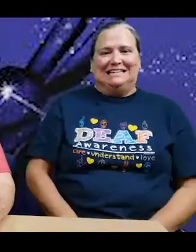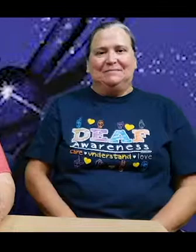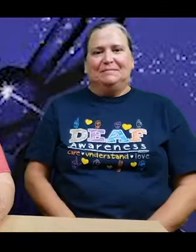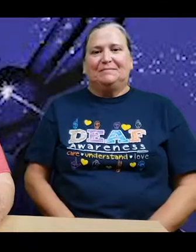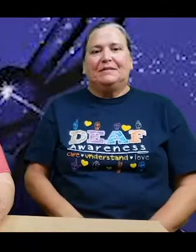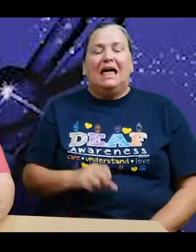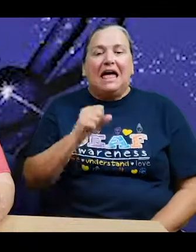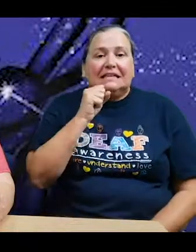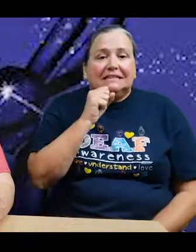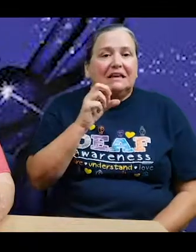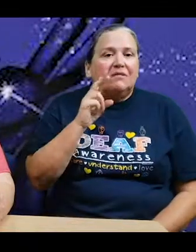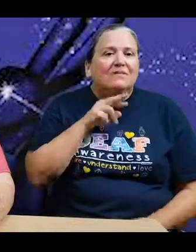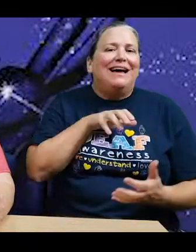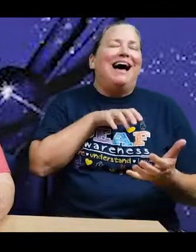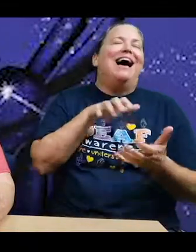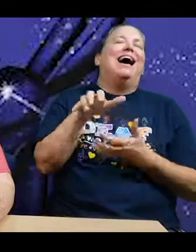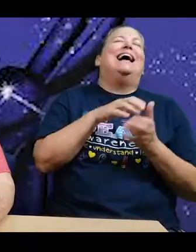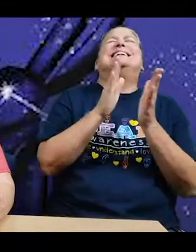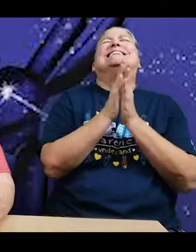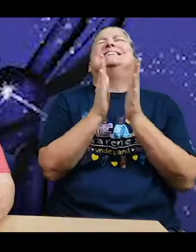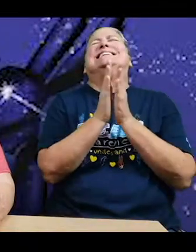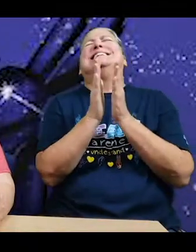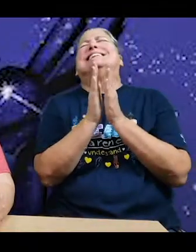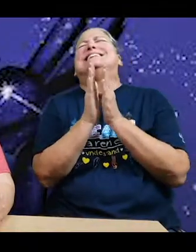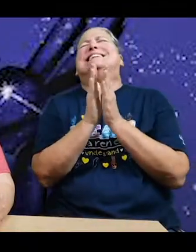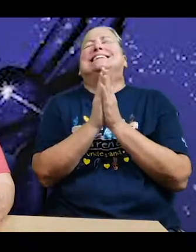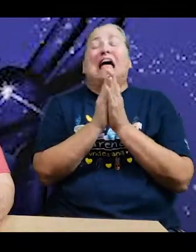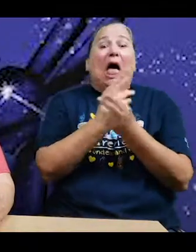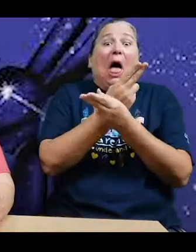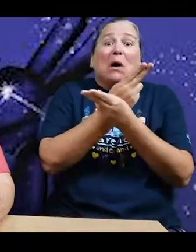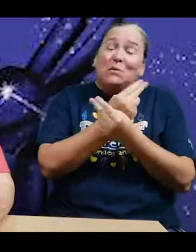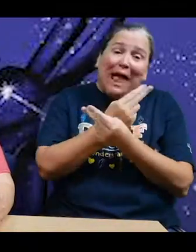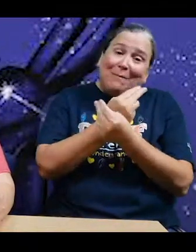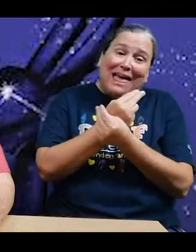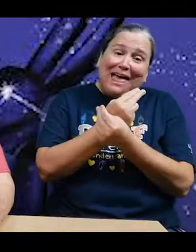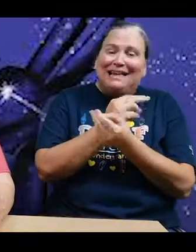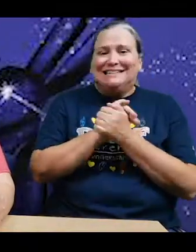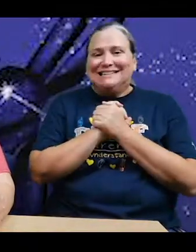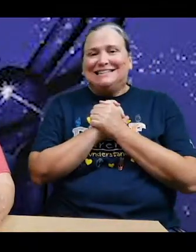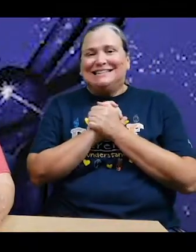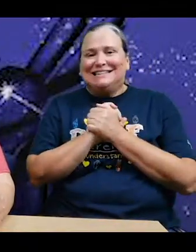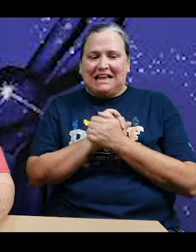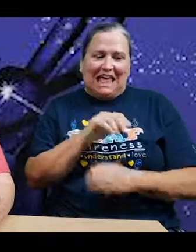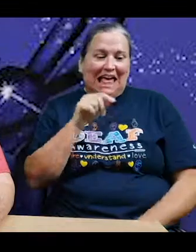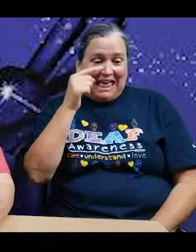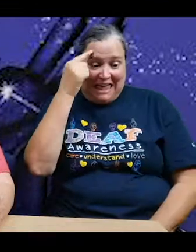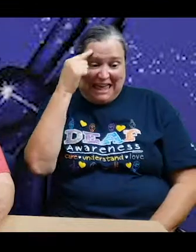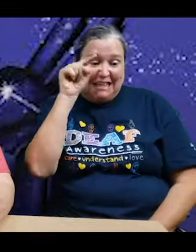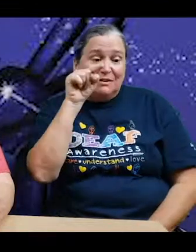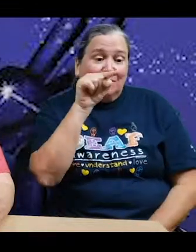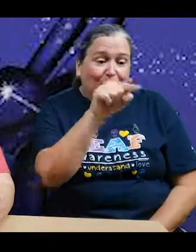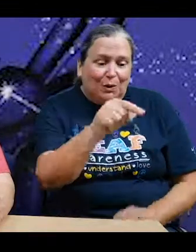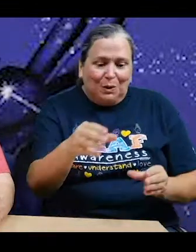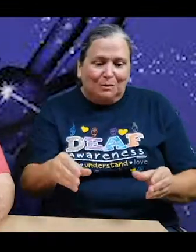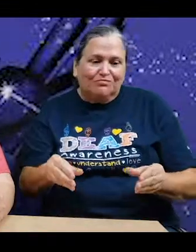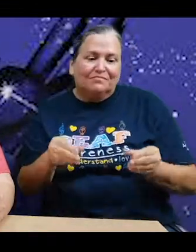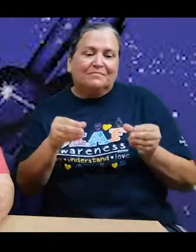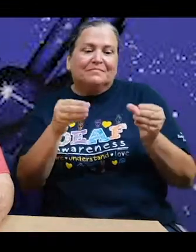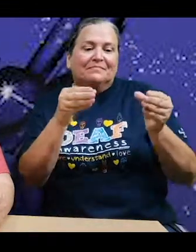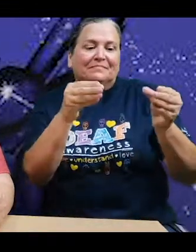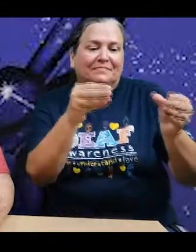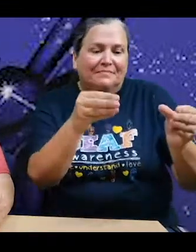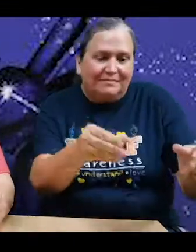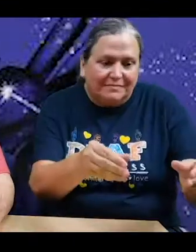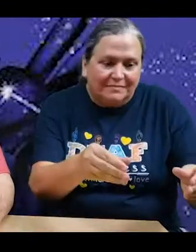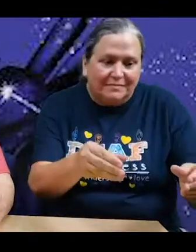Sarah Ruth laughed and clapped her hands. Rabbit, she said. Honey, he's for you, said Bryce. Sarah